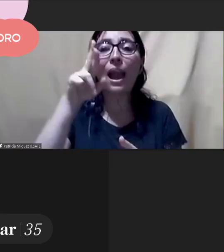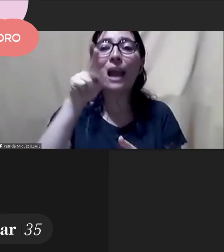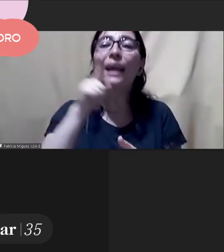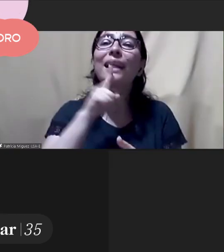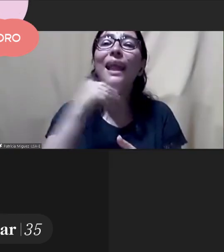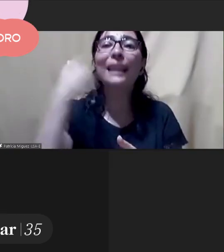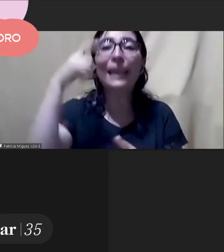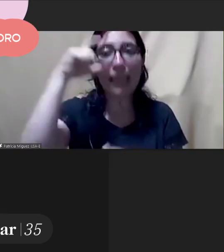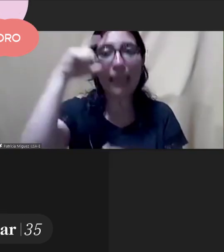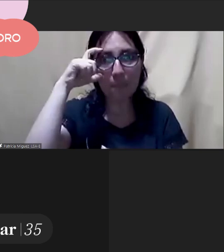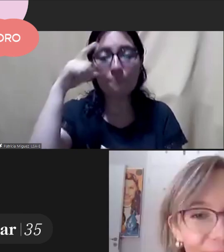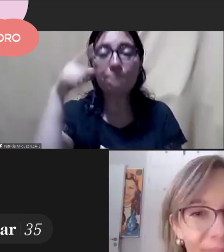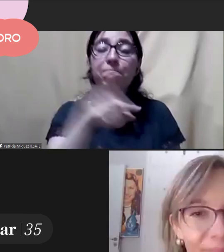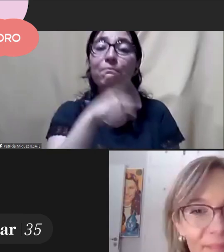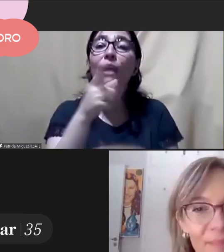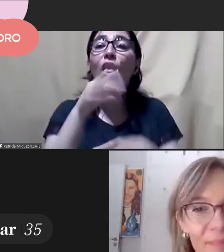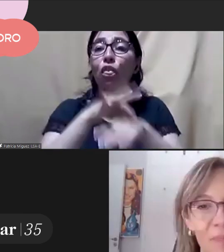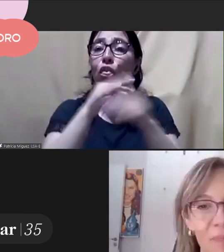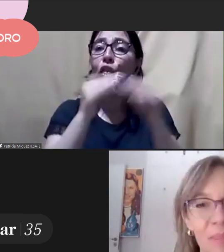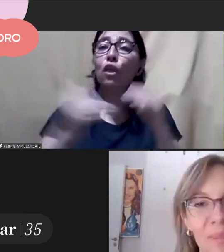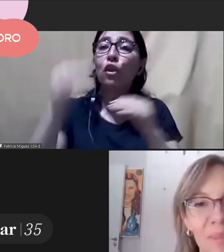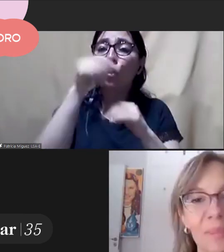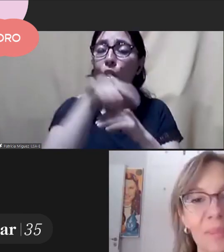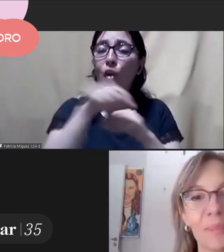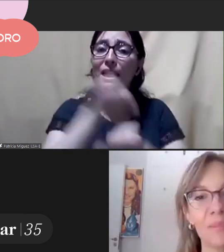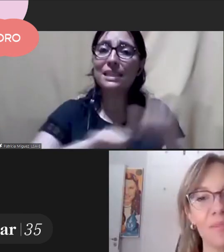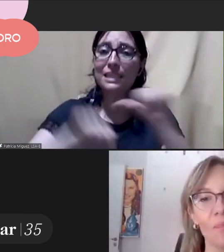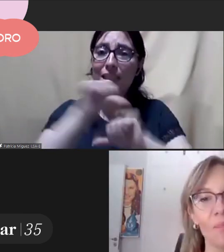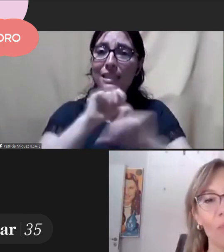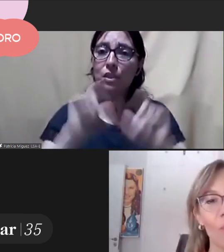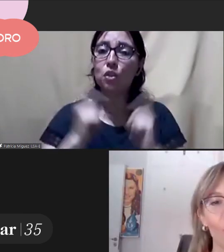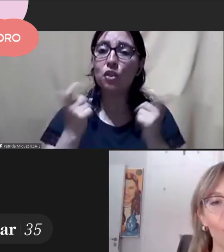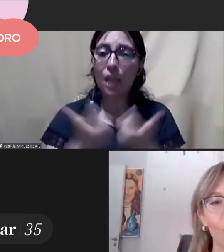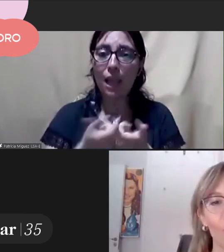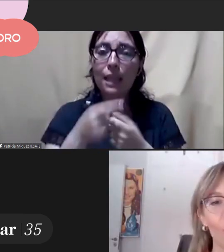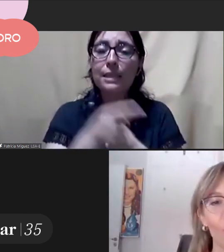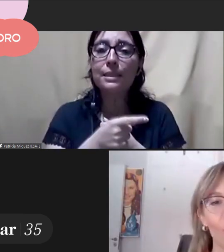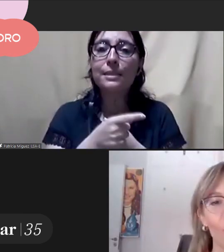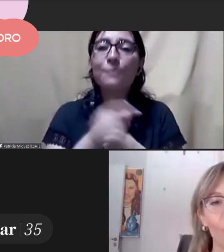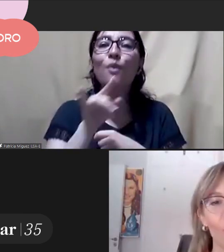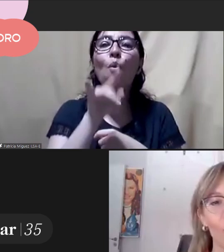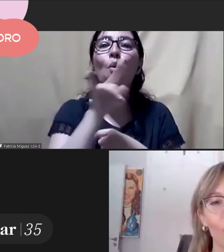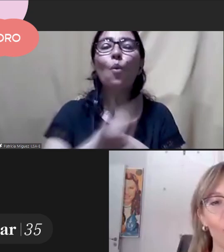Kratge. She has a PhD in social sciences